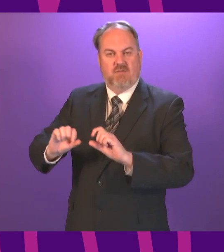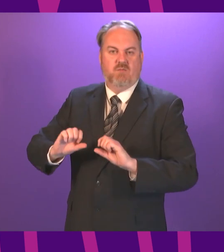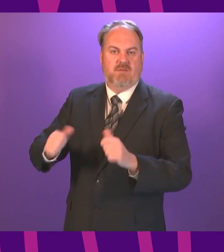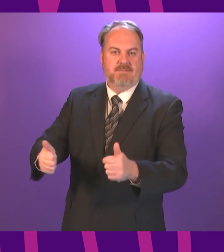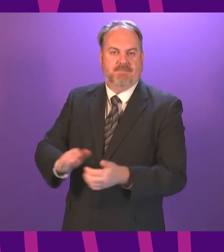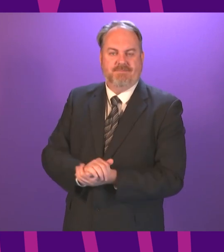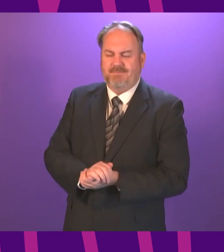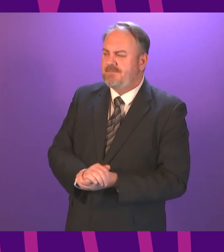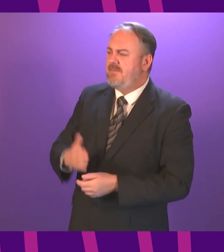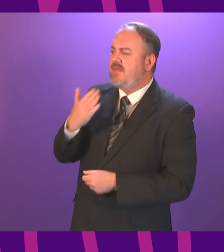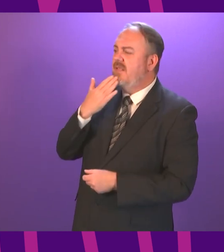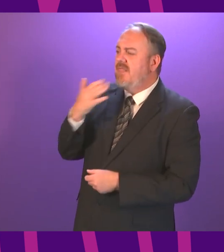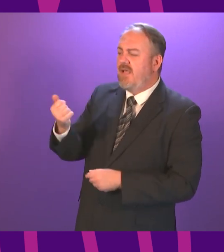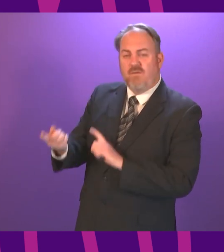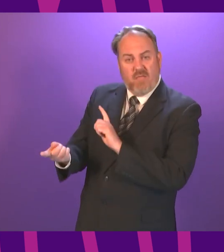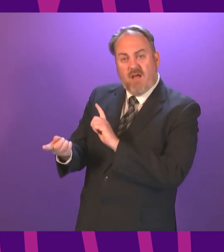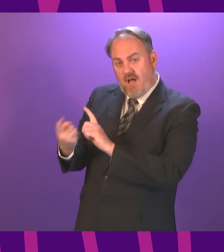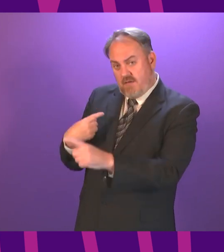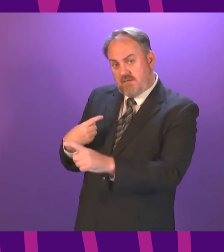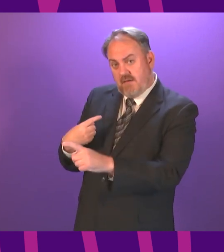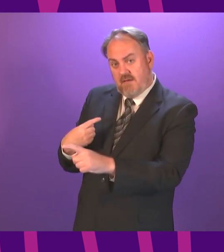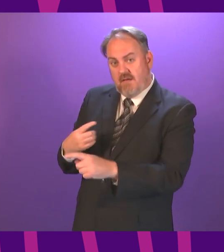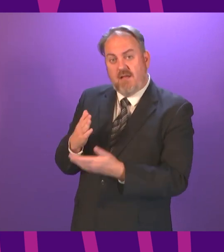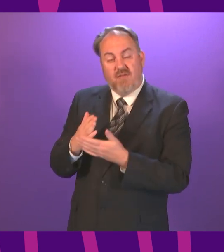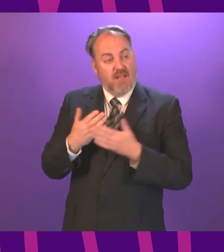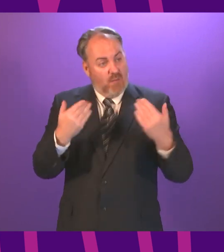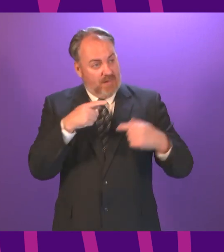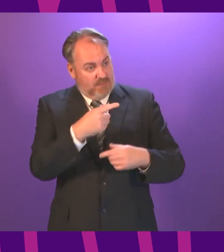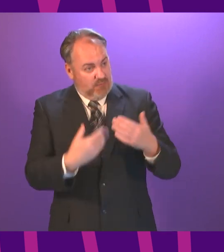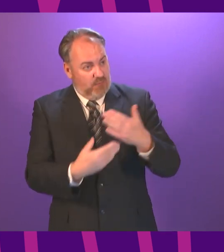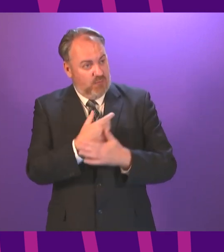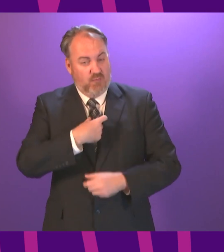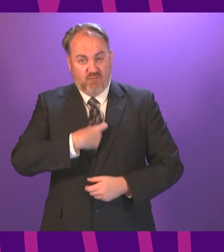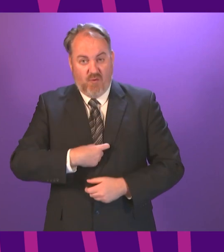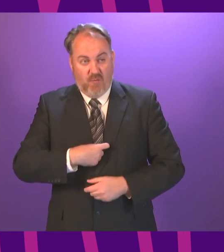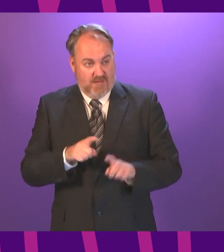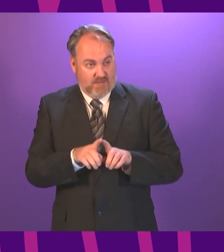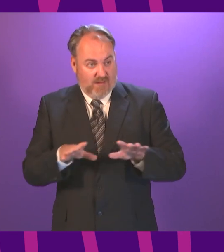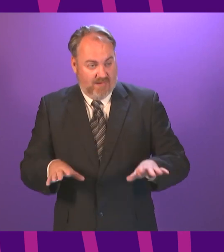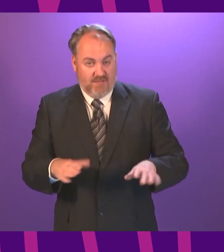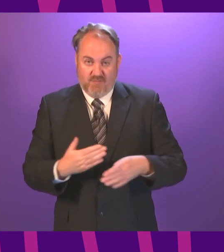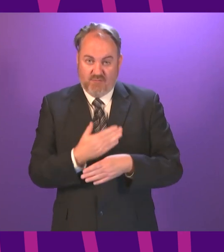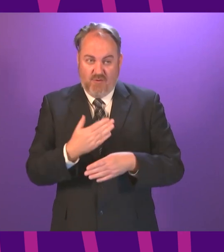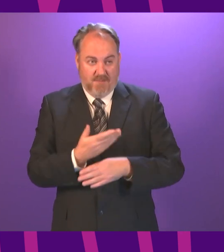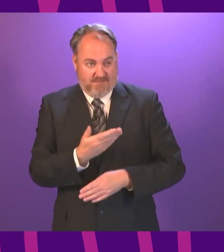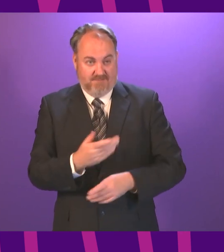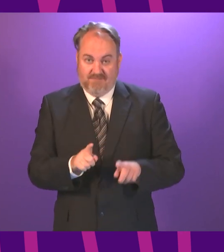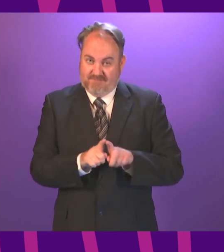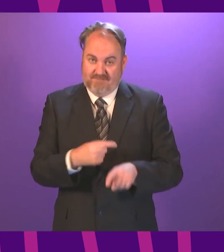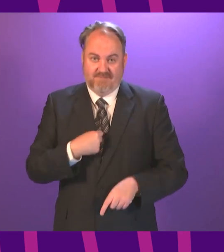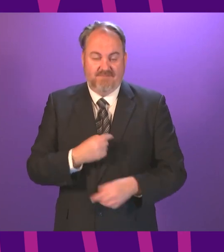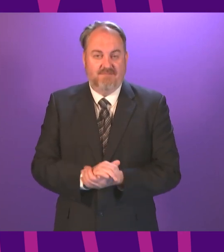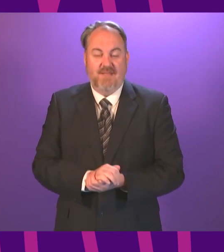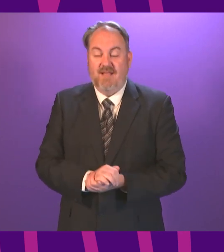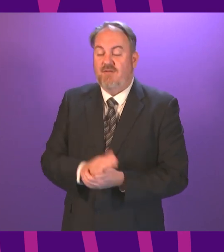I thank the Minister for his response and welcome to your role as well, Minister. As we recover from this pandemic, it is clear that